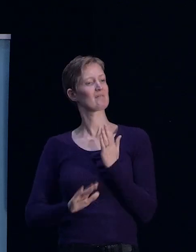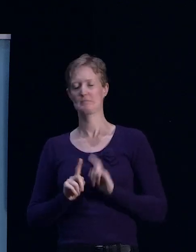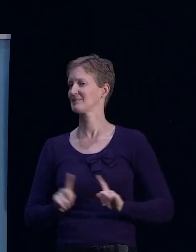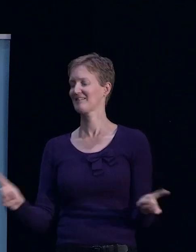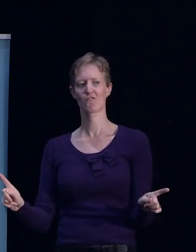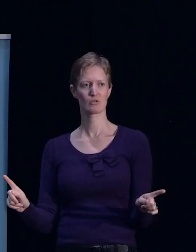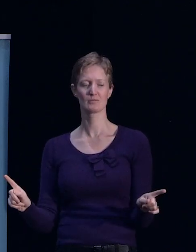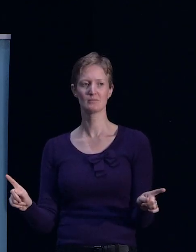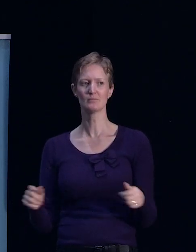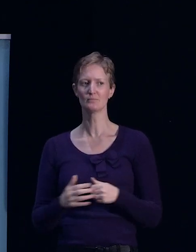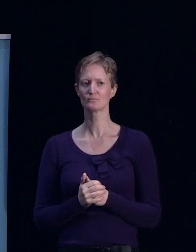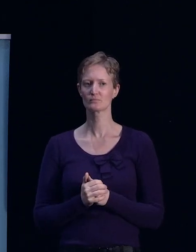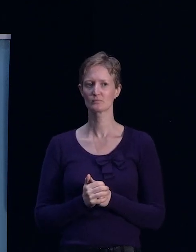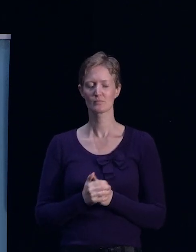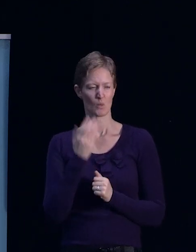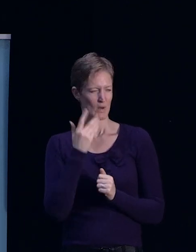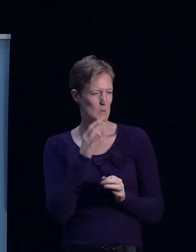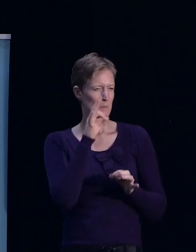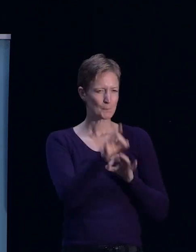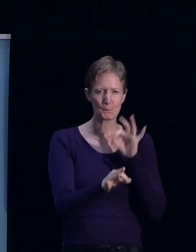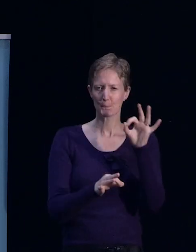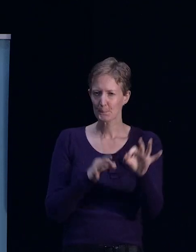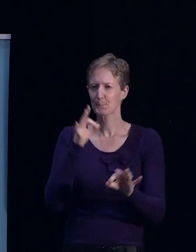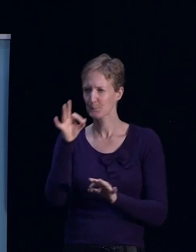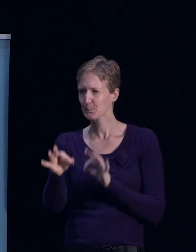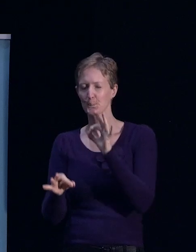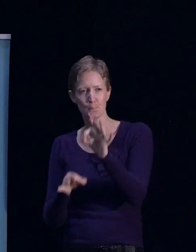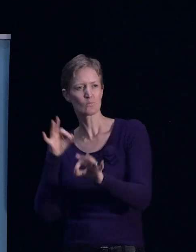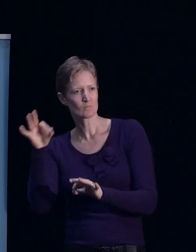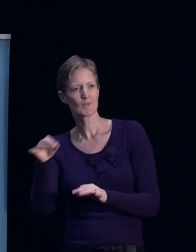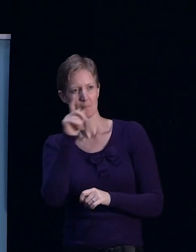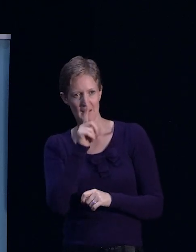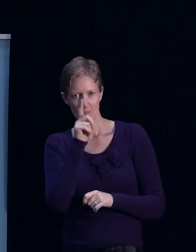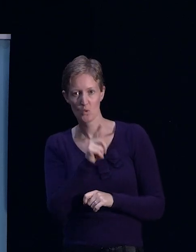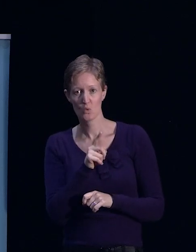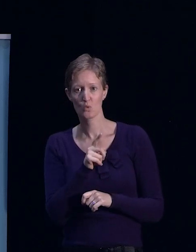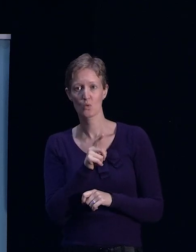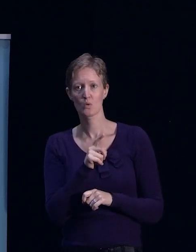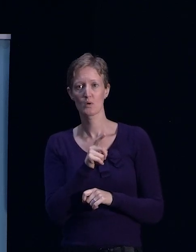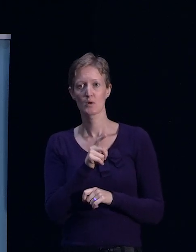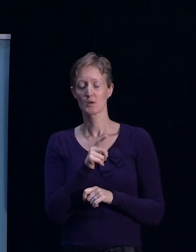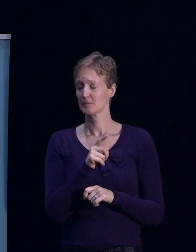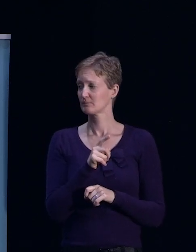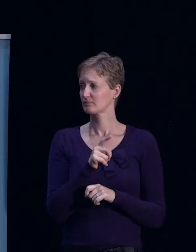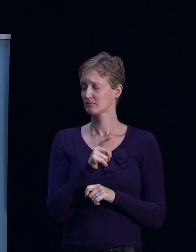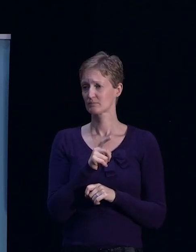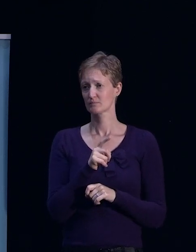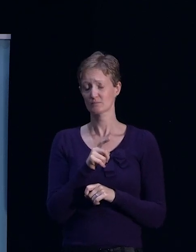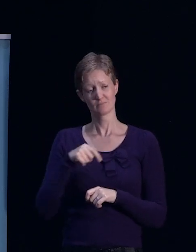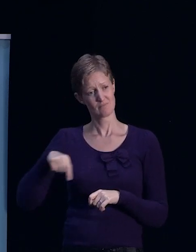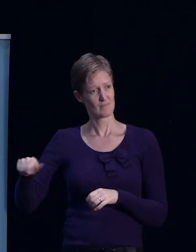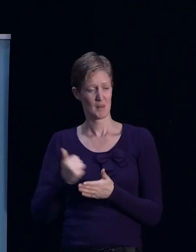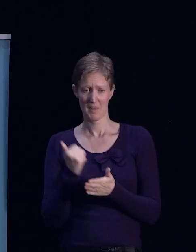not at all. Um, and when you drill down and actually check, um, these people have been, uh, absolutely